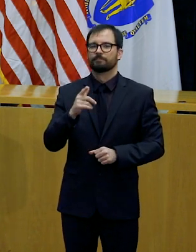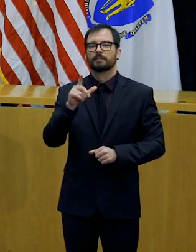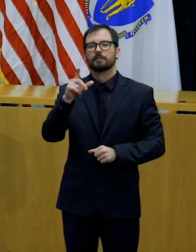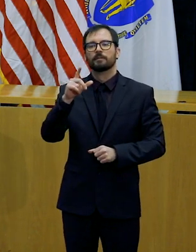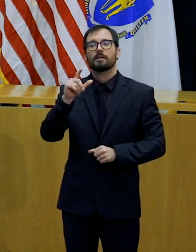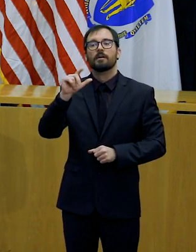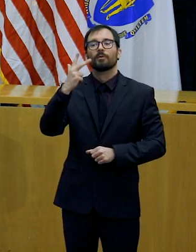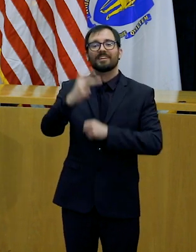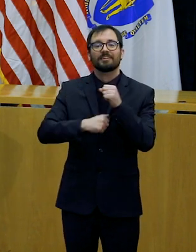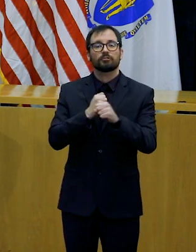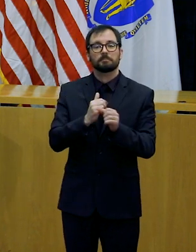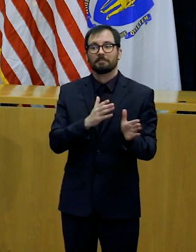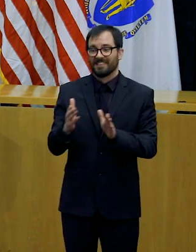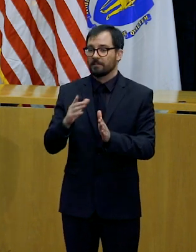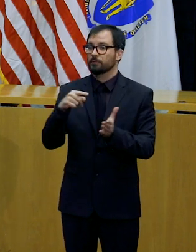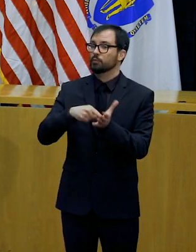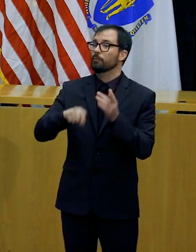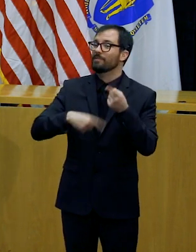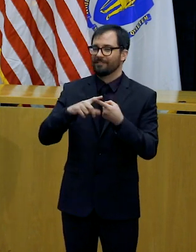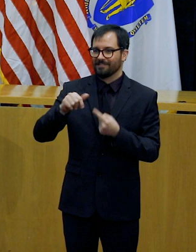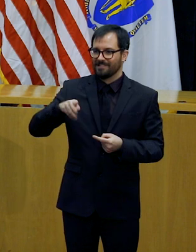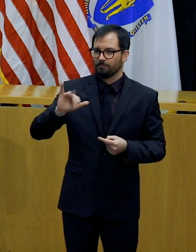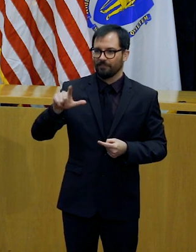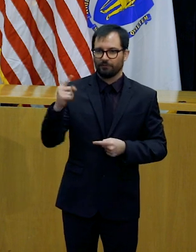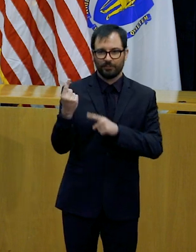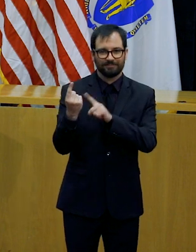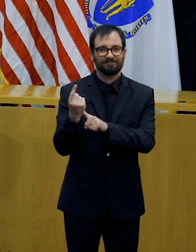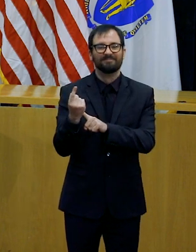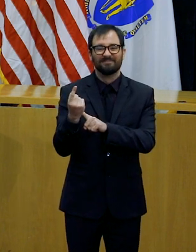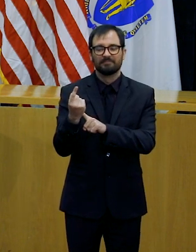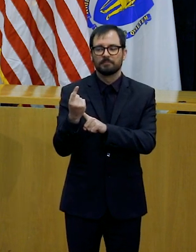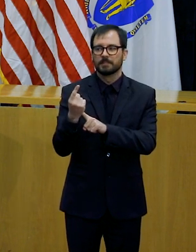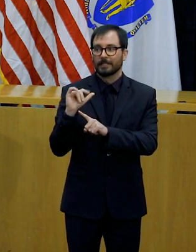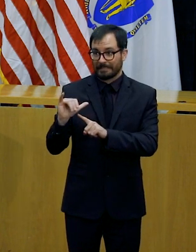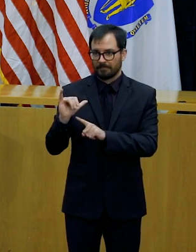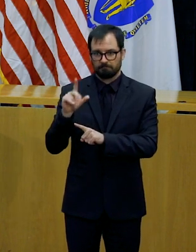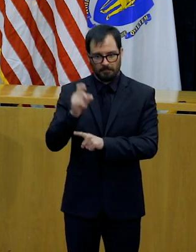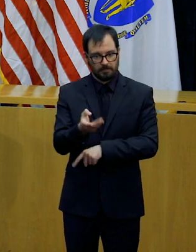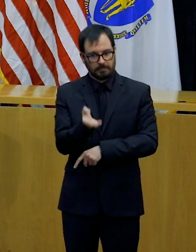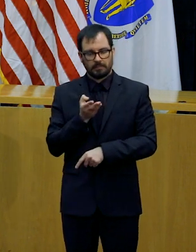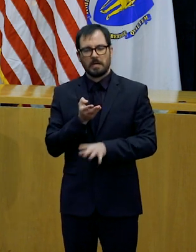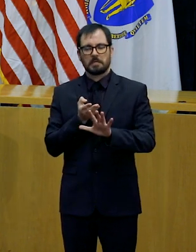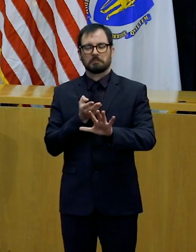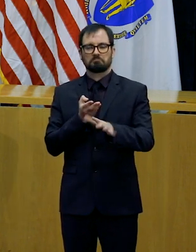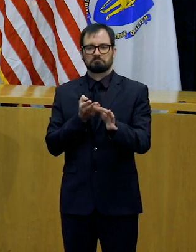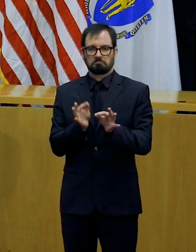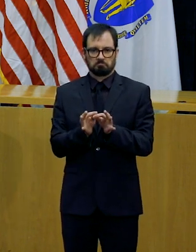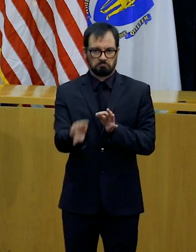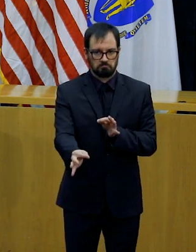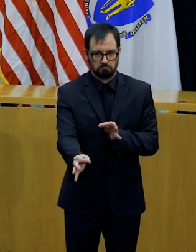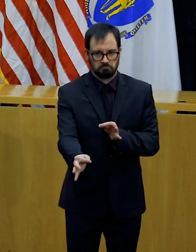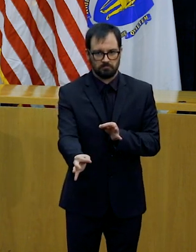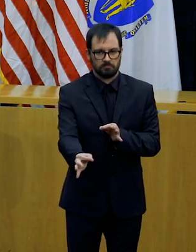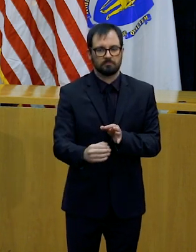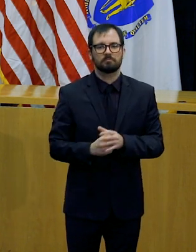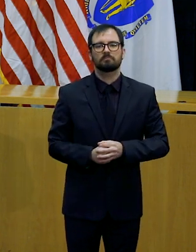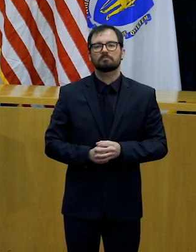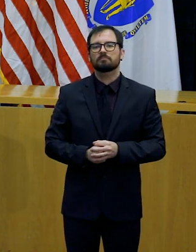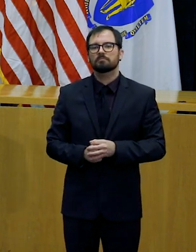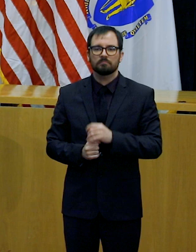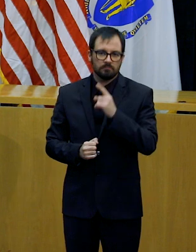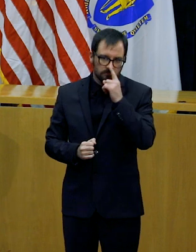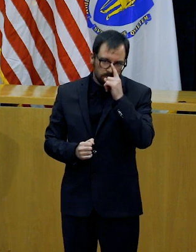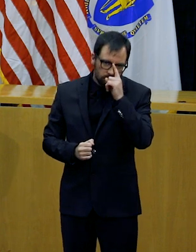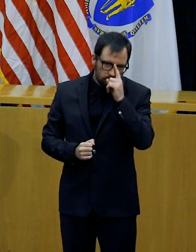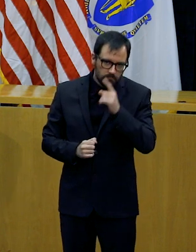Commissioner Riley has asked us to seek support for. Thinking about the Board of Elementary and Secondary Education with